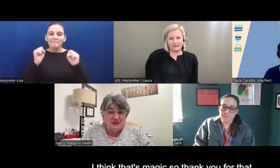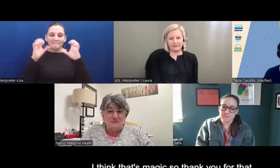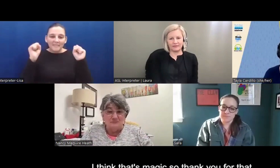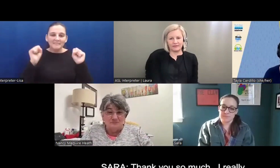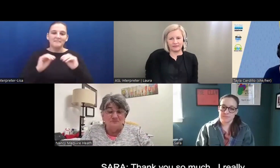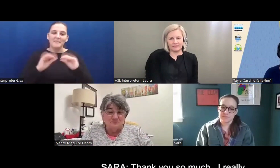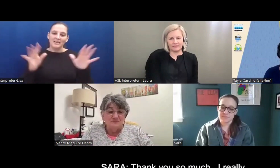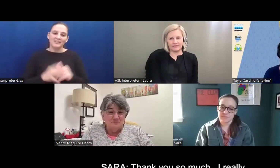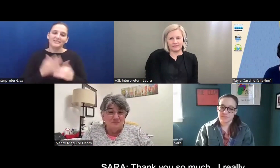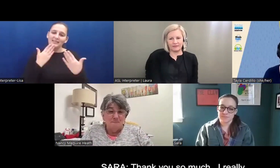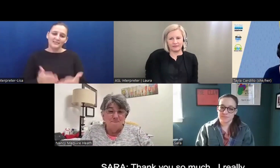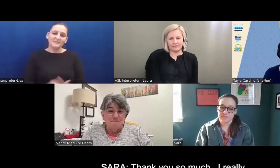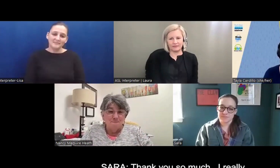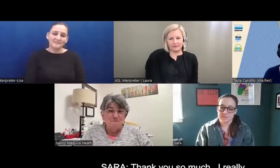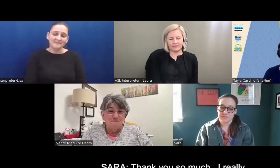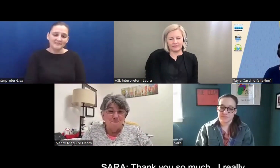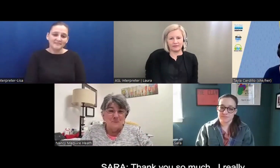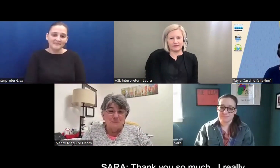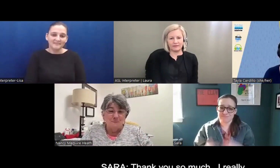you for that.